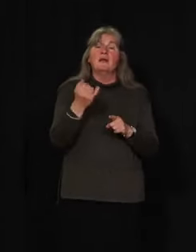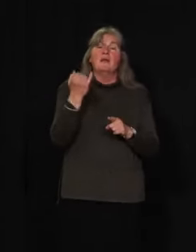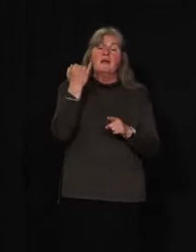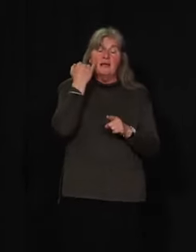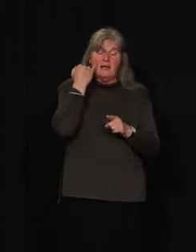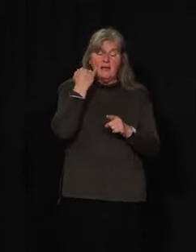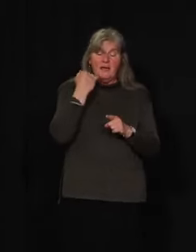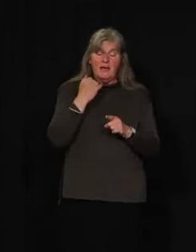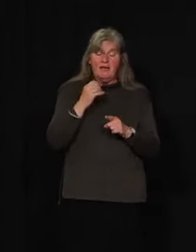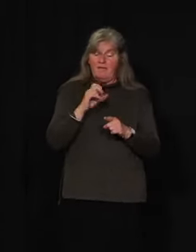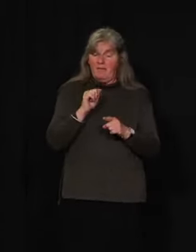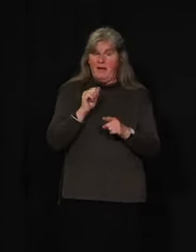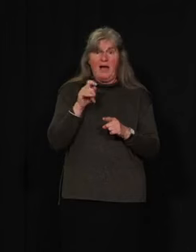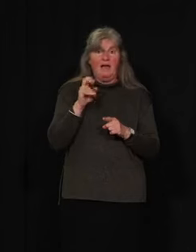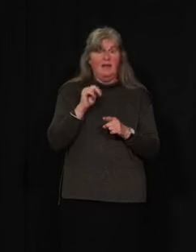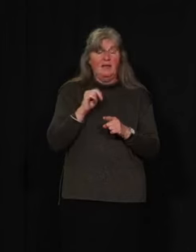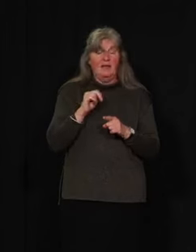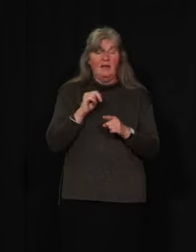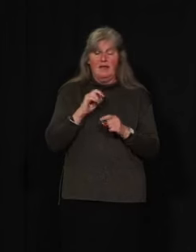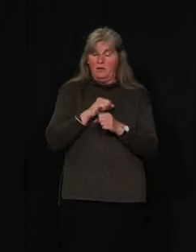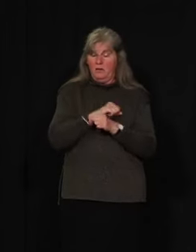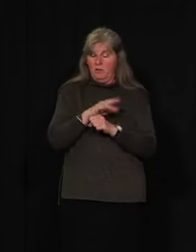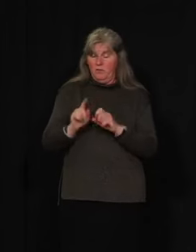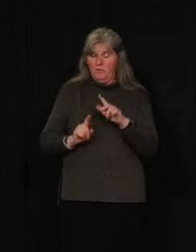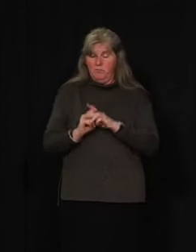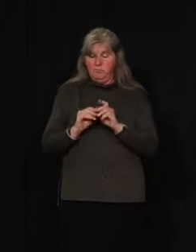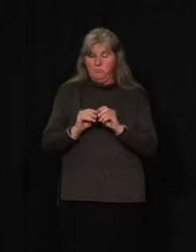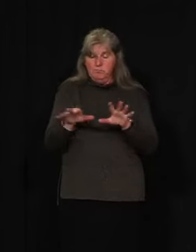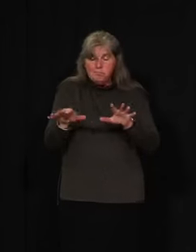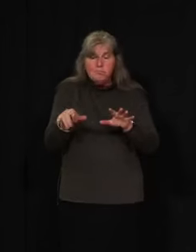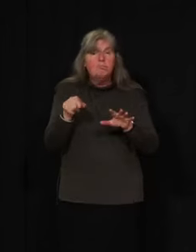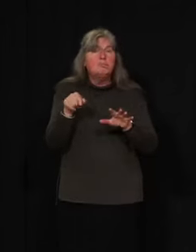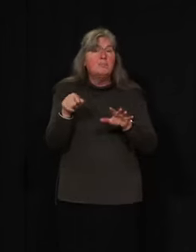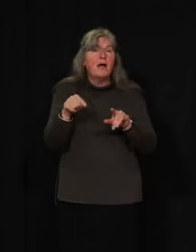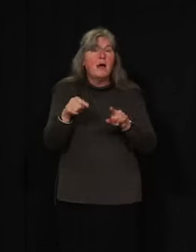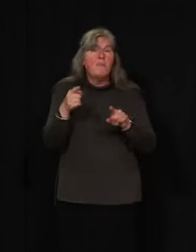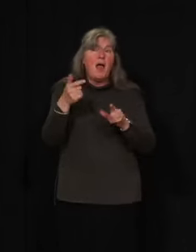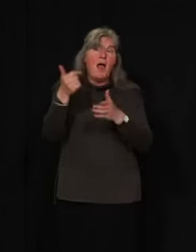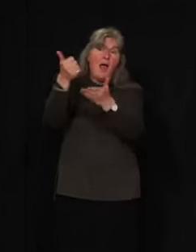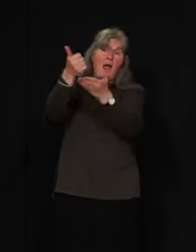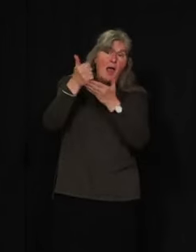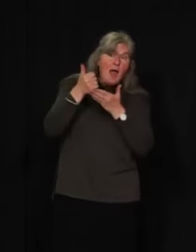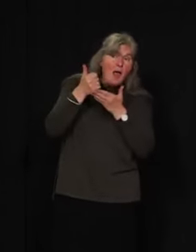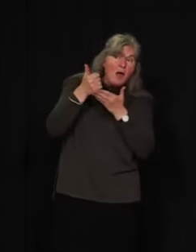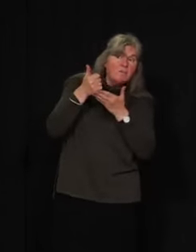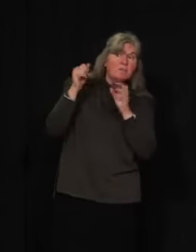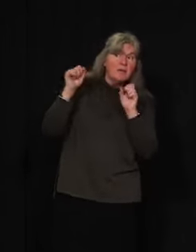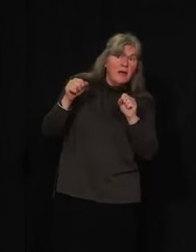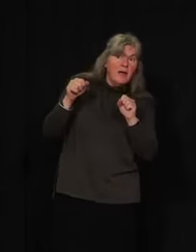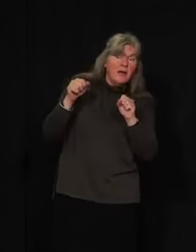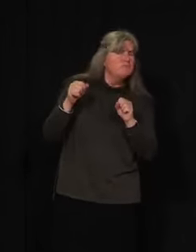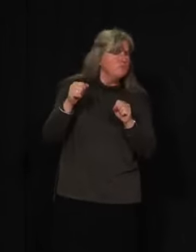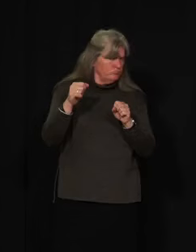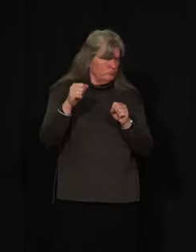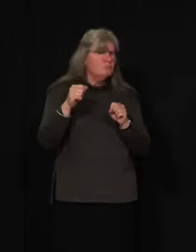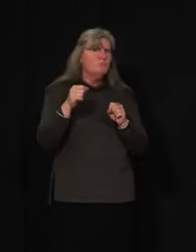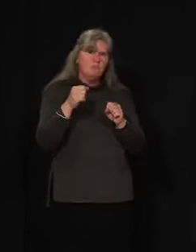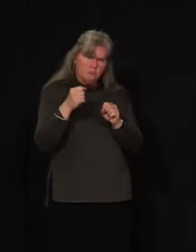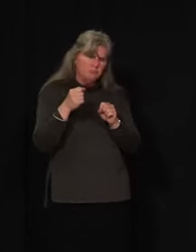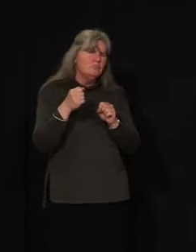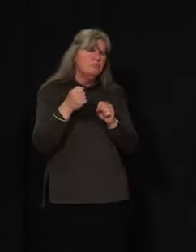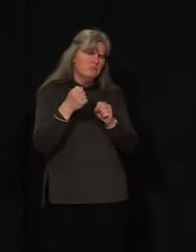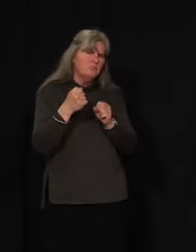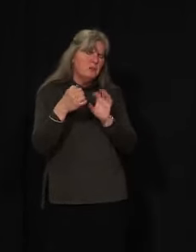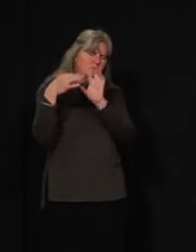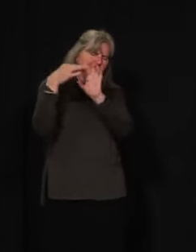there were an outbreak, if we were asked to assist with an outbreak, we would, of course, be cooperating